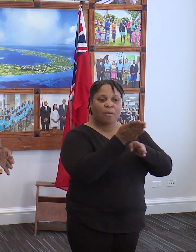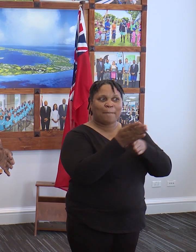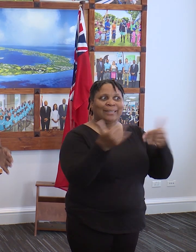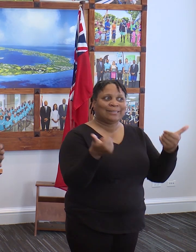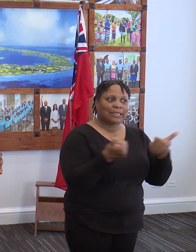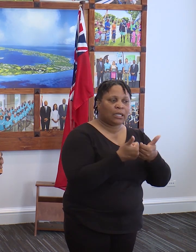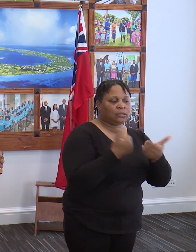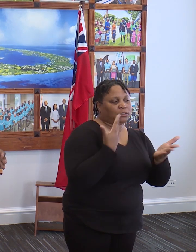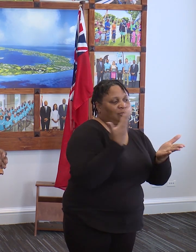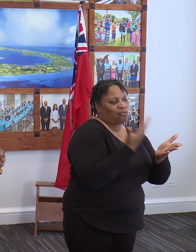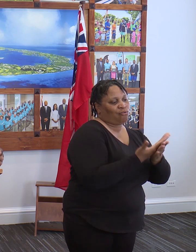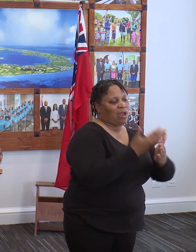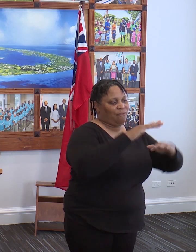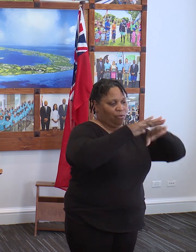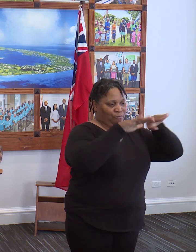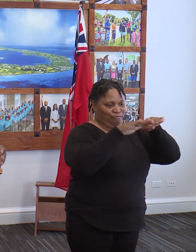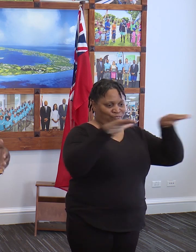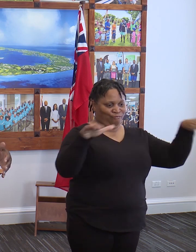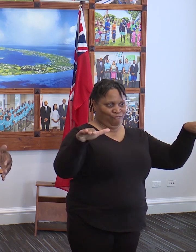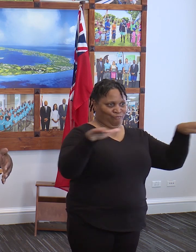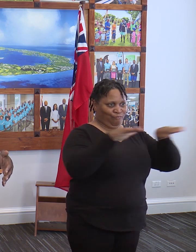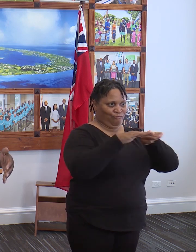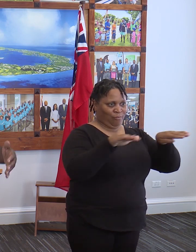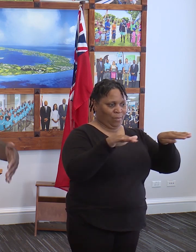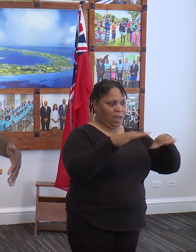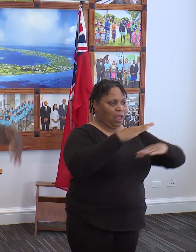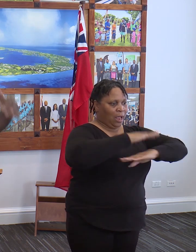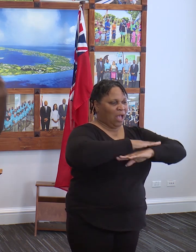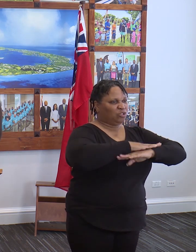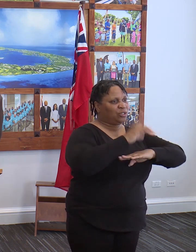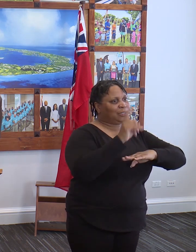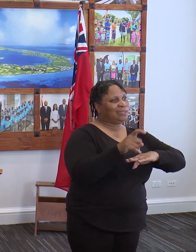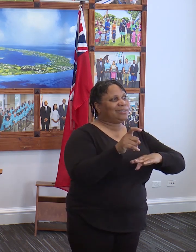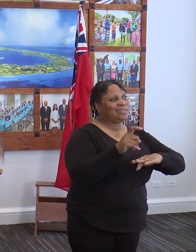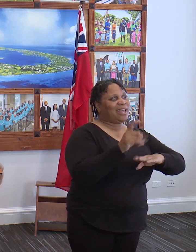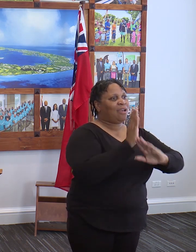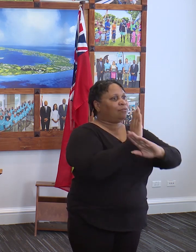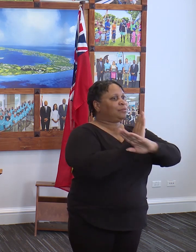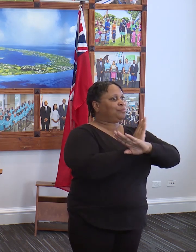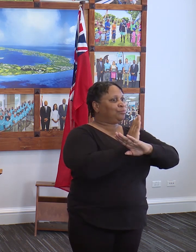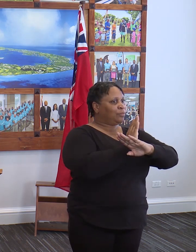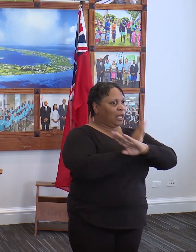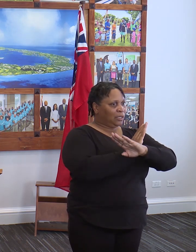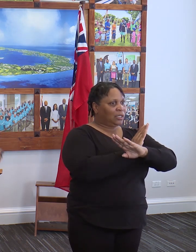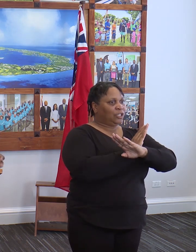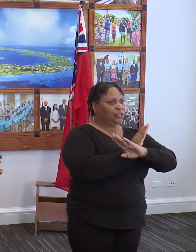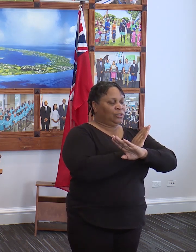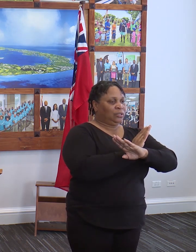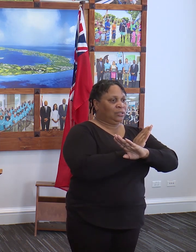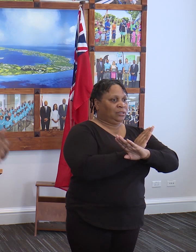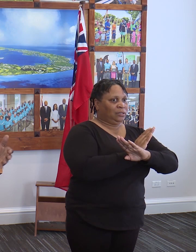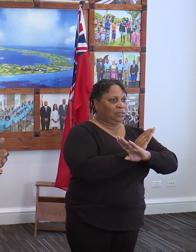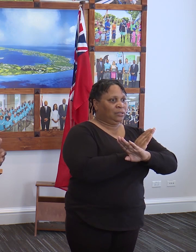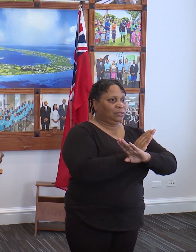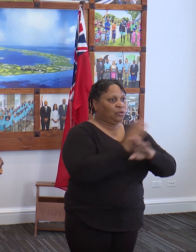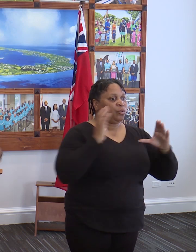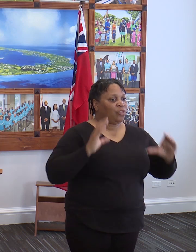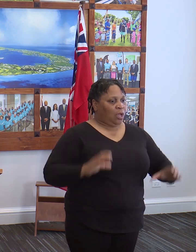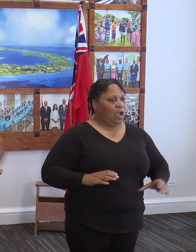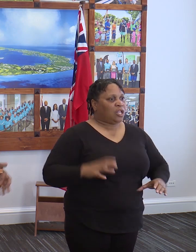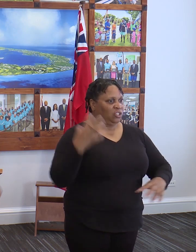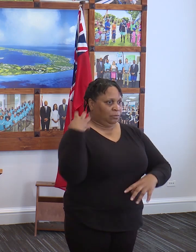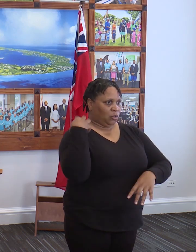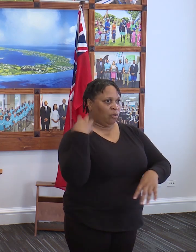is the arrival counter. The arrival counter needs to have some sort of fabrication to protect the customs officers.